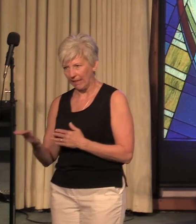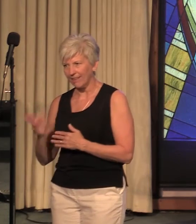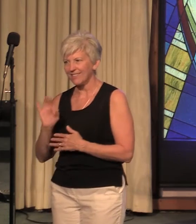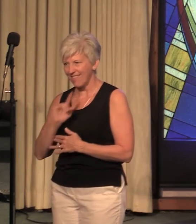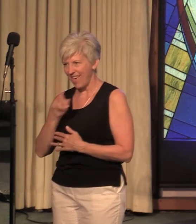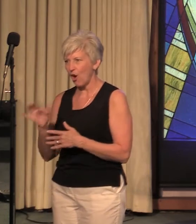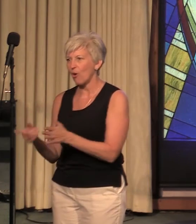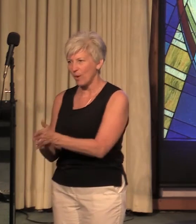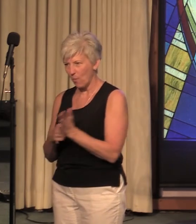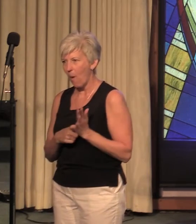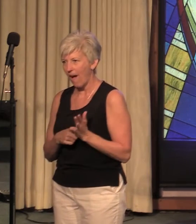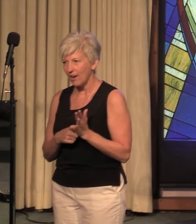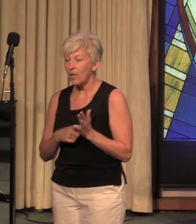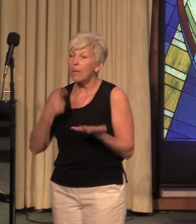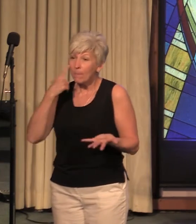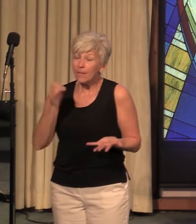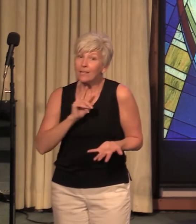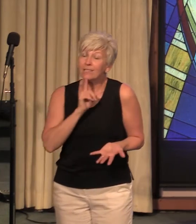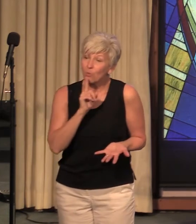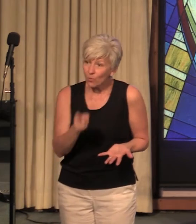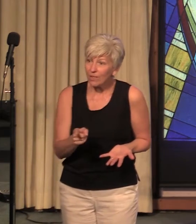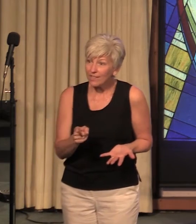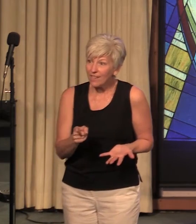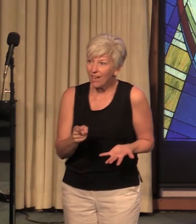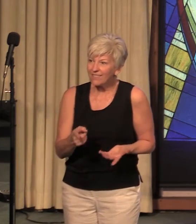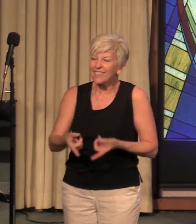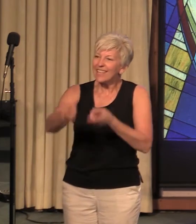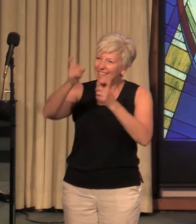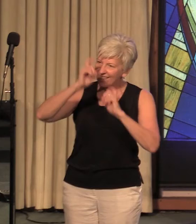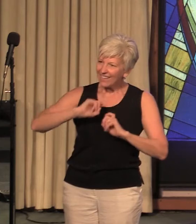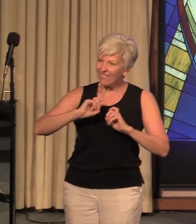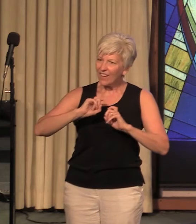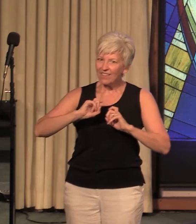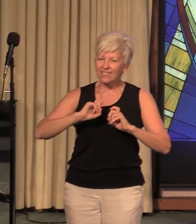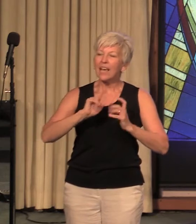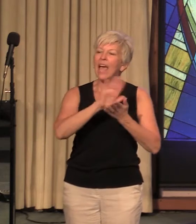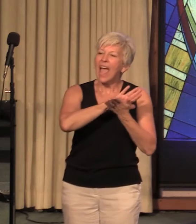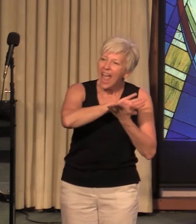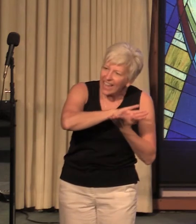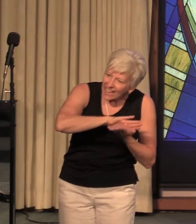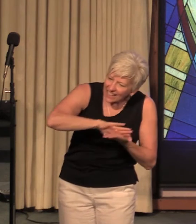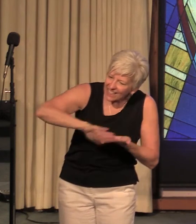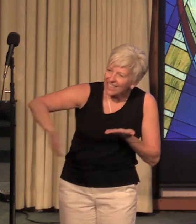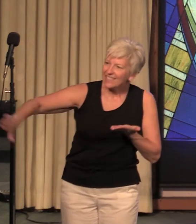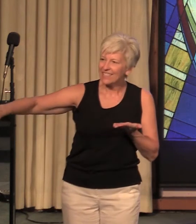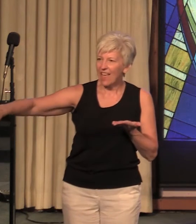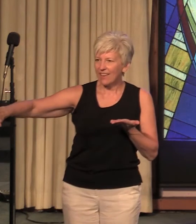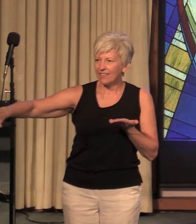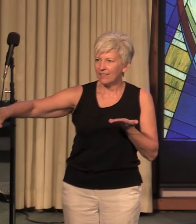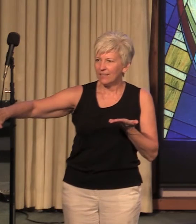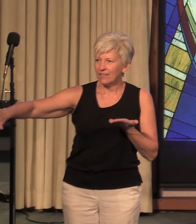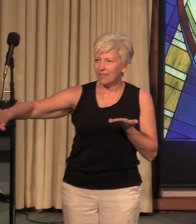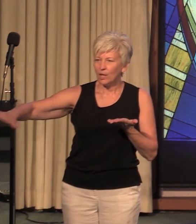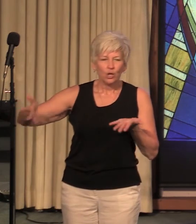because it really does give us a clean slate to move off in a new direction